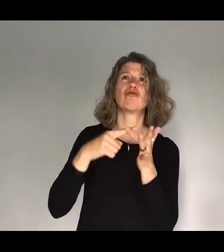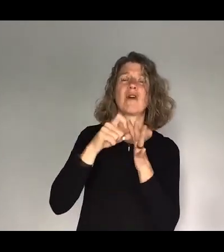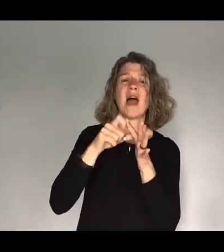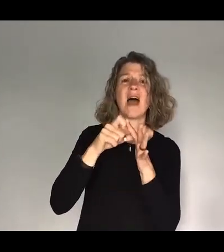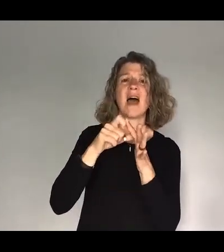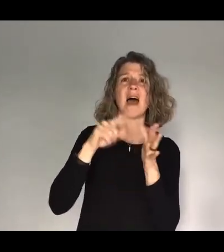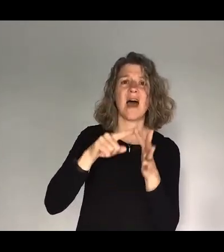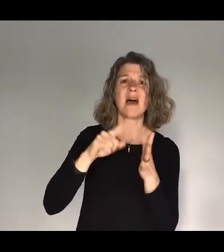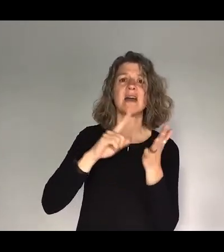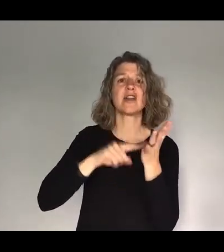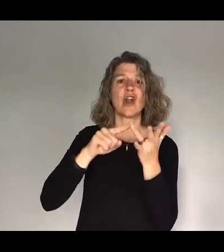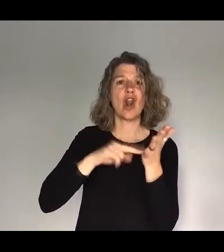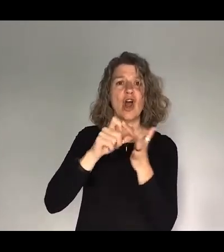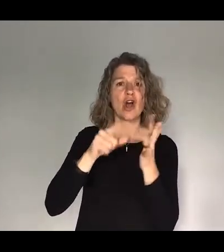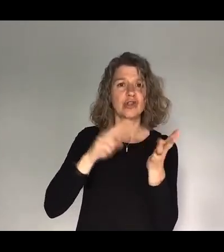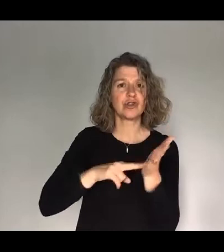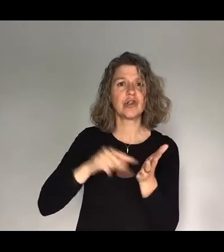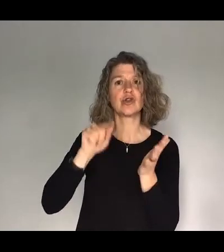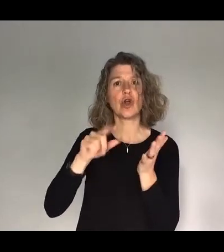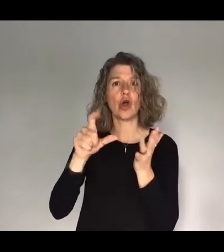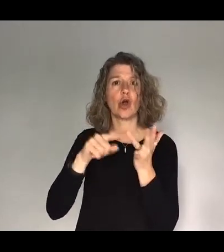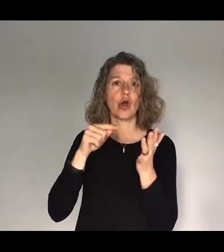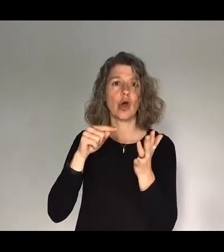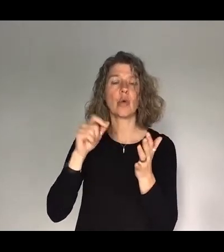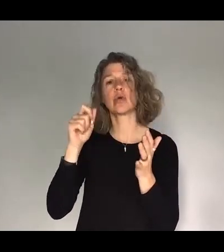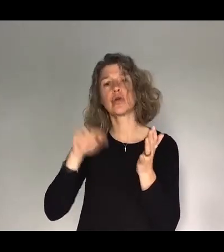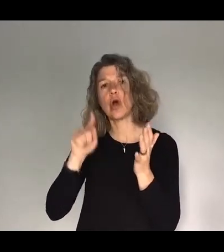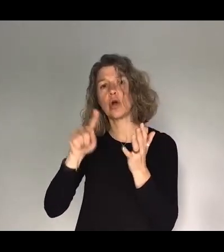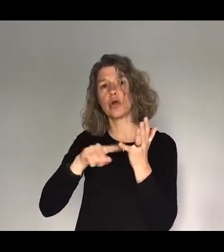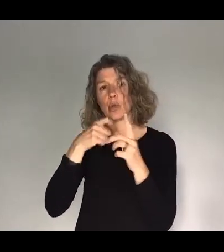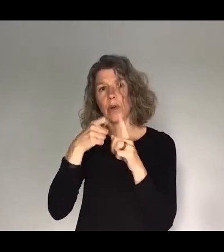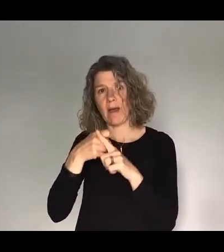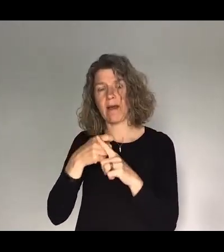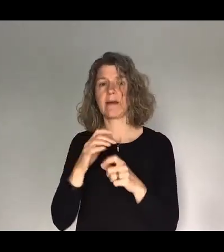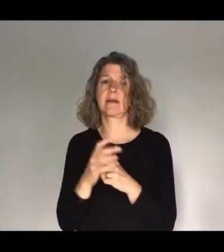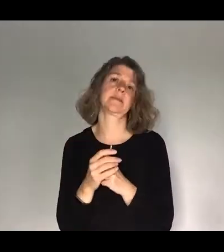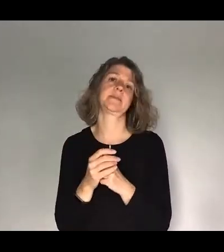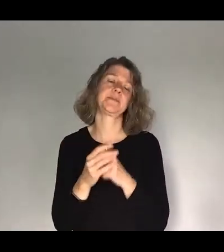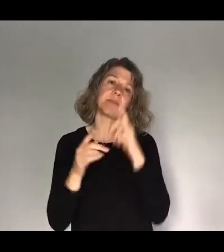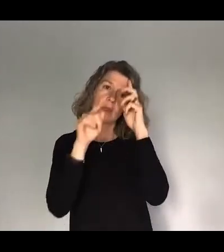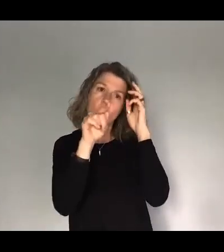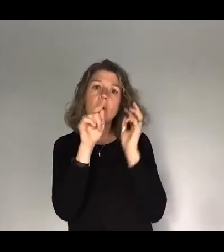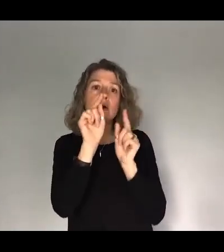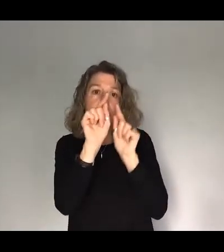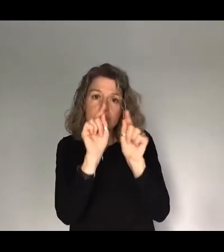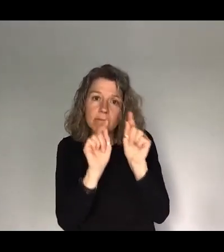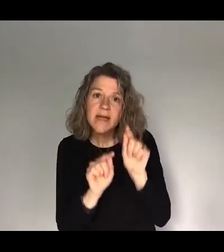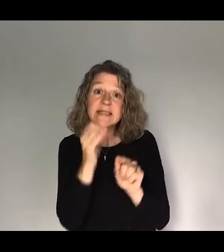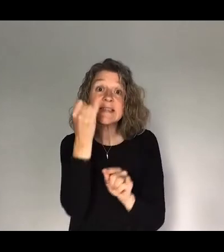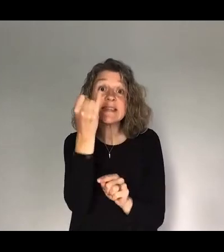all our six different sites across London. We've got one there up by Portobello Road Market, which is our HDB dug-on away site. Jess lived